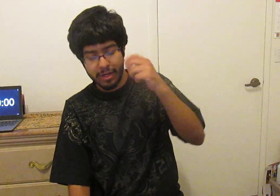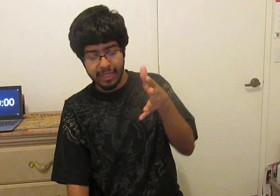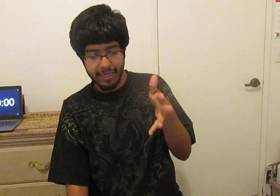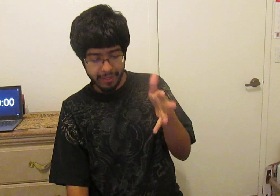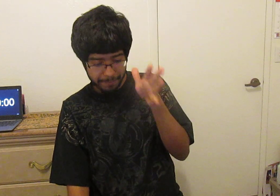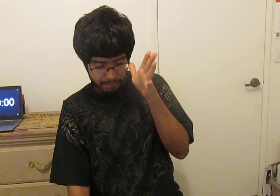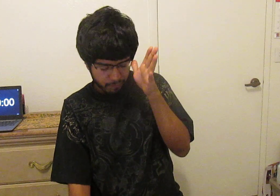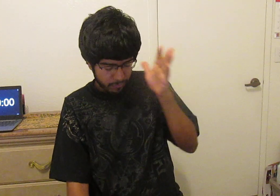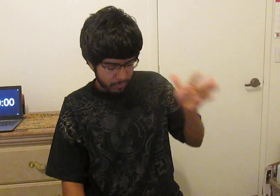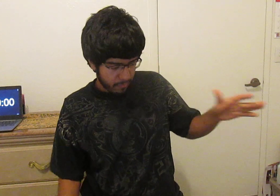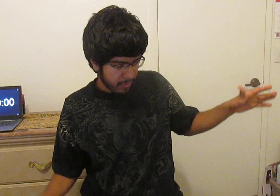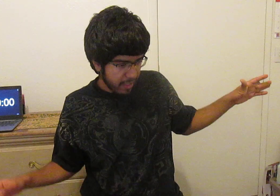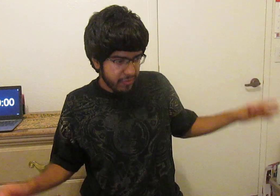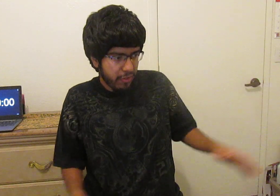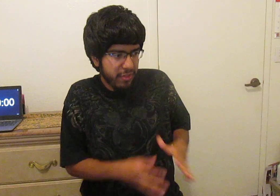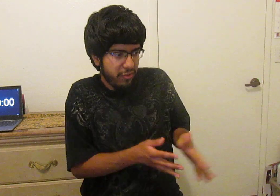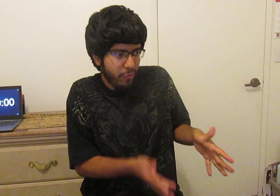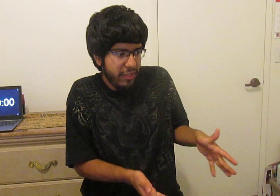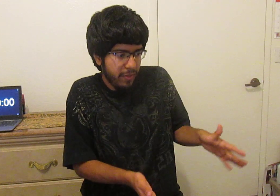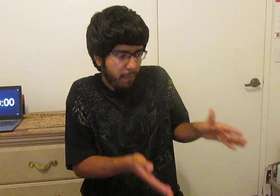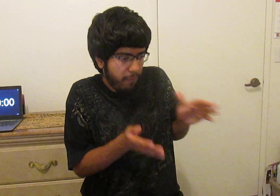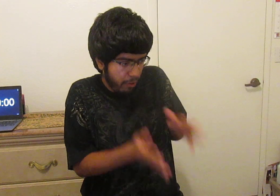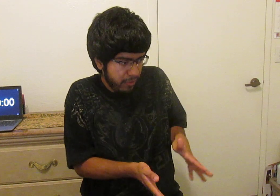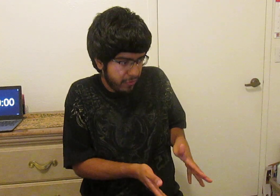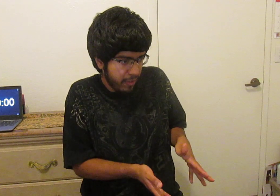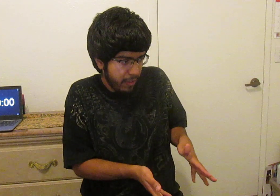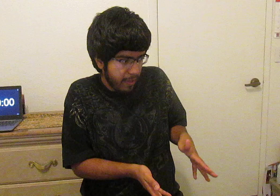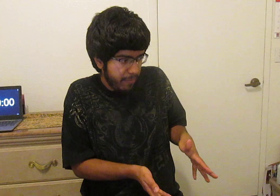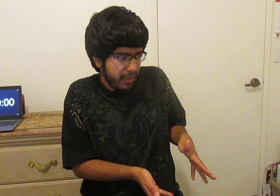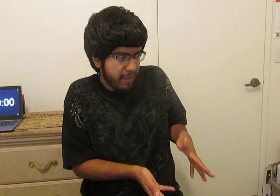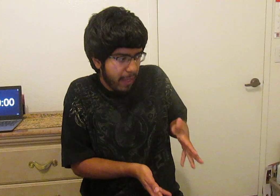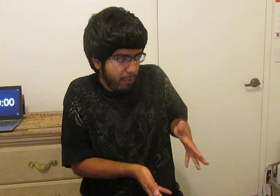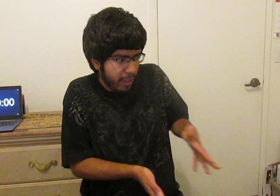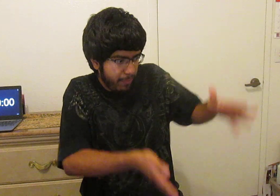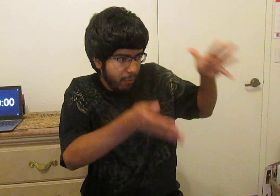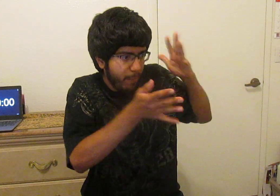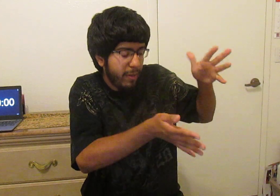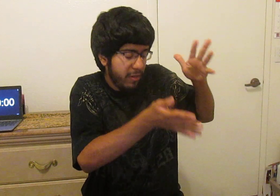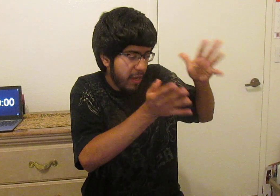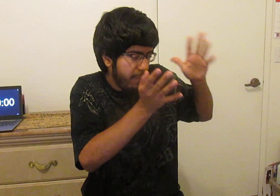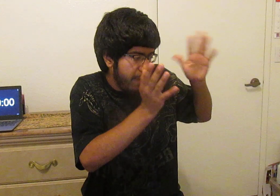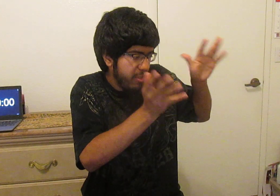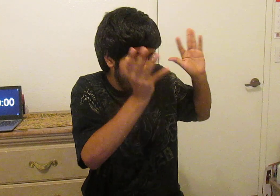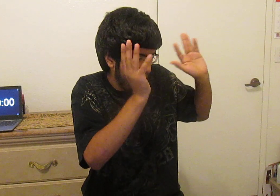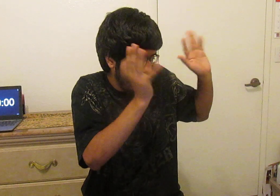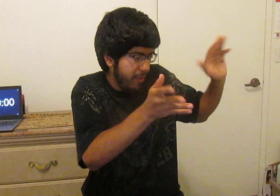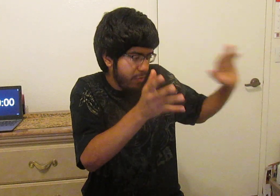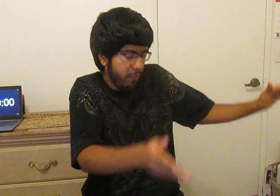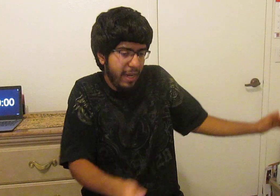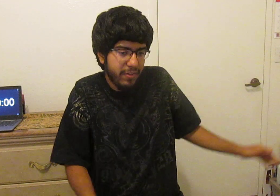to like settle this situation first because if I were to upload the woodpecker detective office episode 11 and 12 reactions